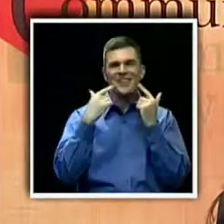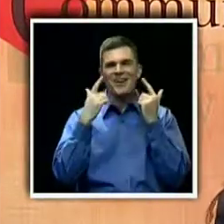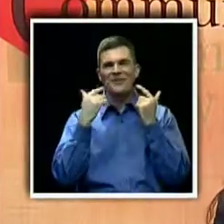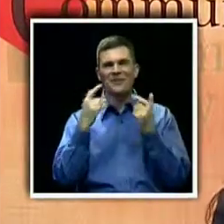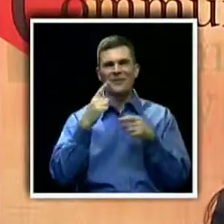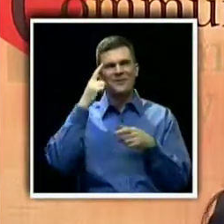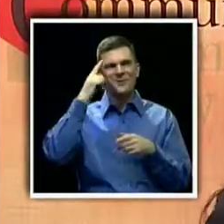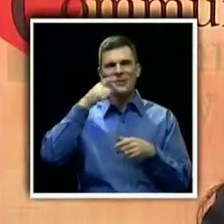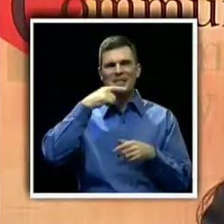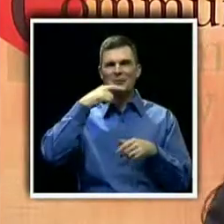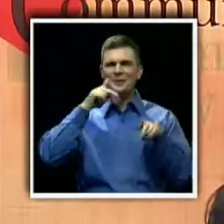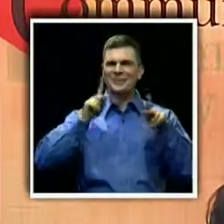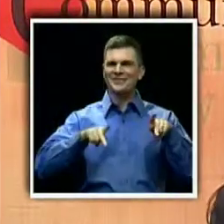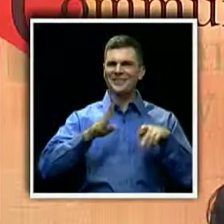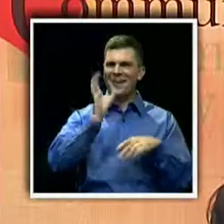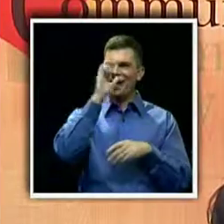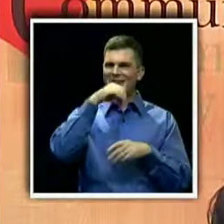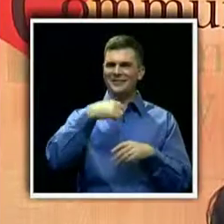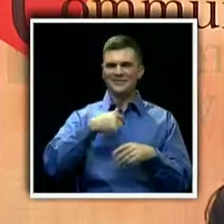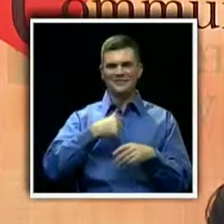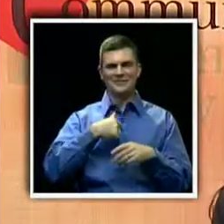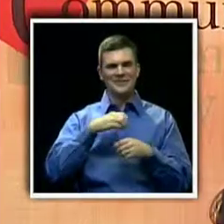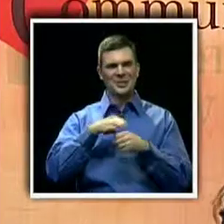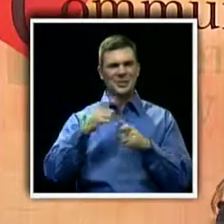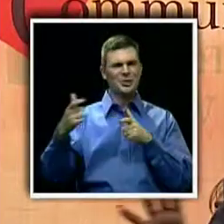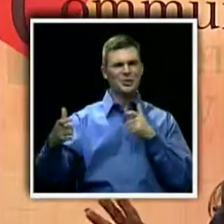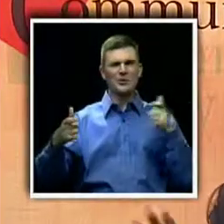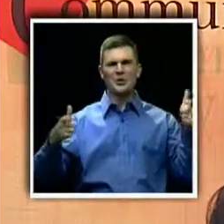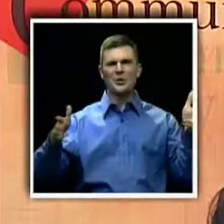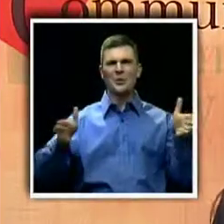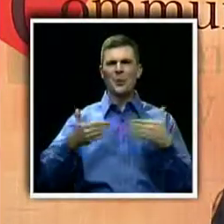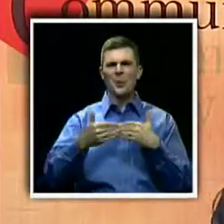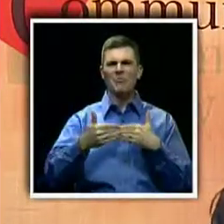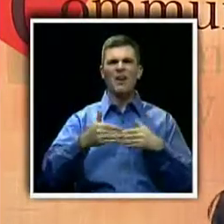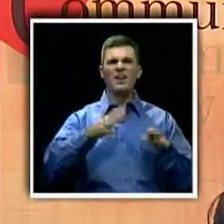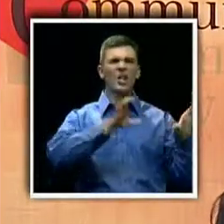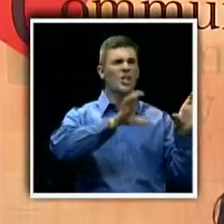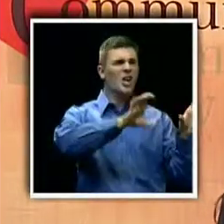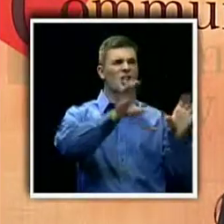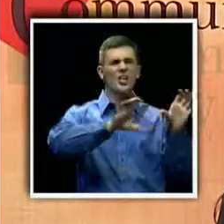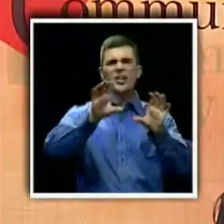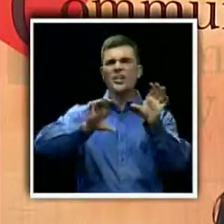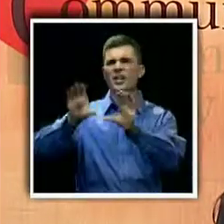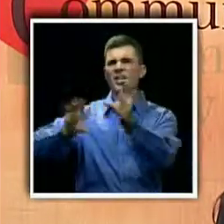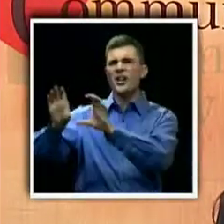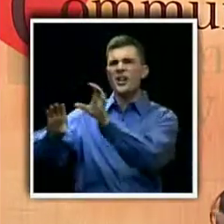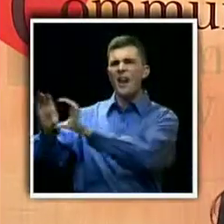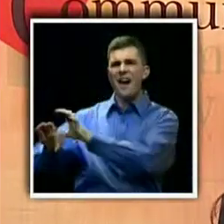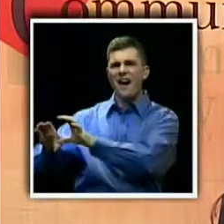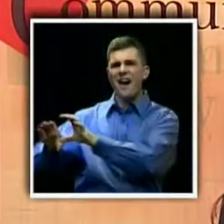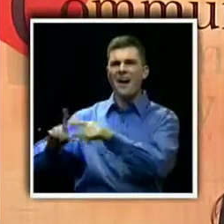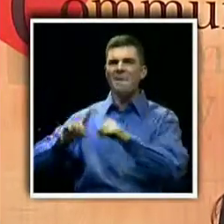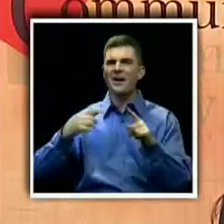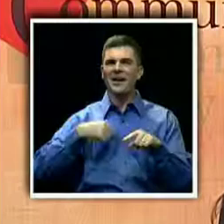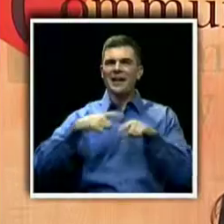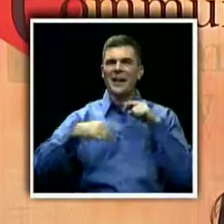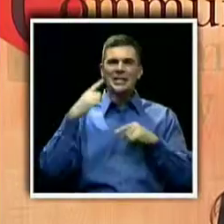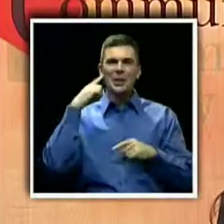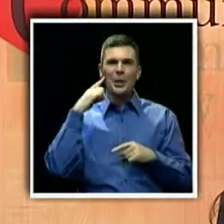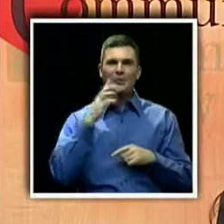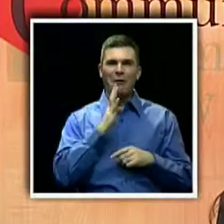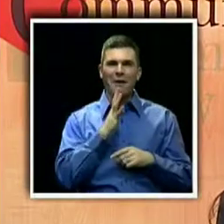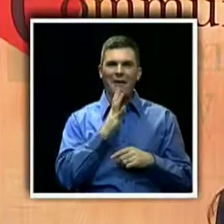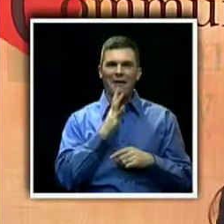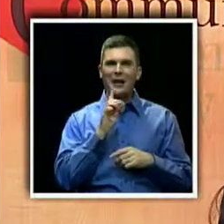was very odd to be in a huge room. And conversations going on all over the place, but I can't hear them.